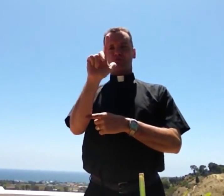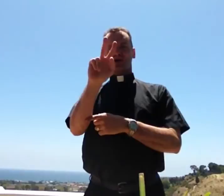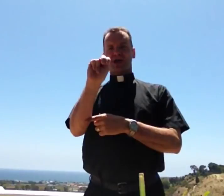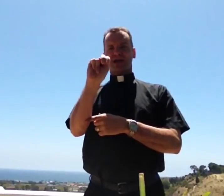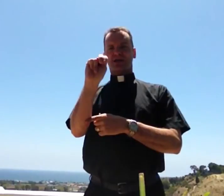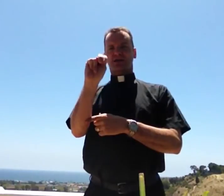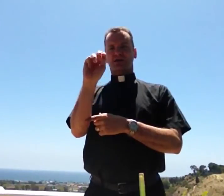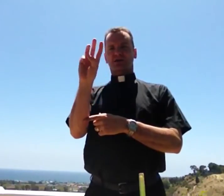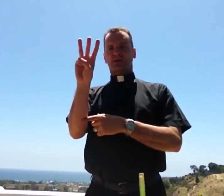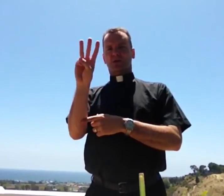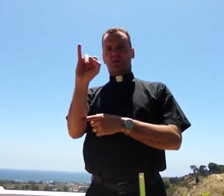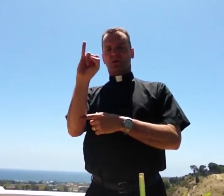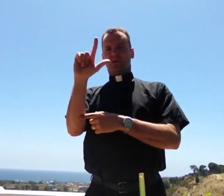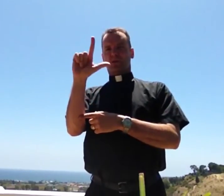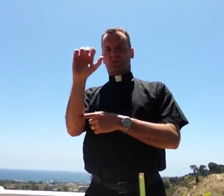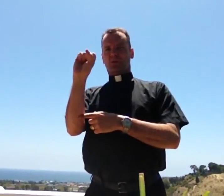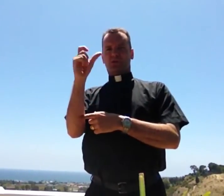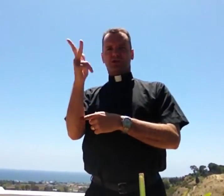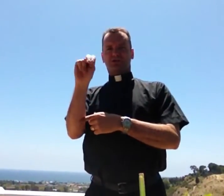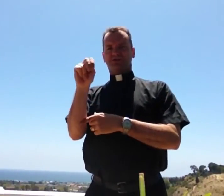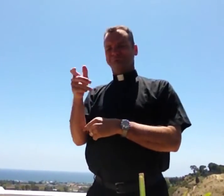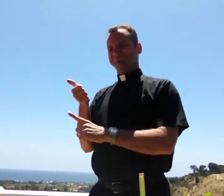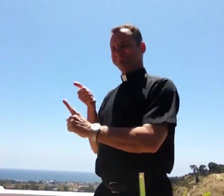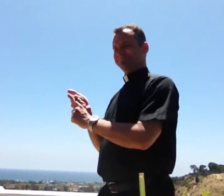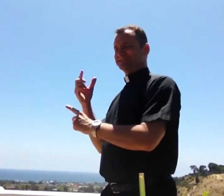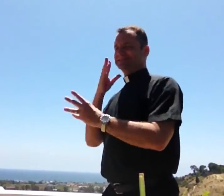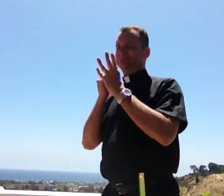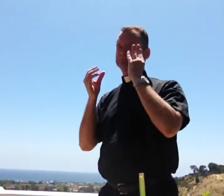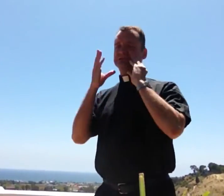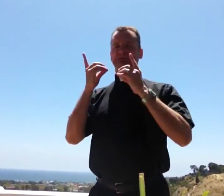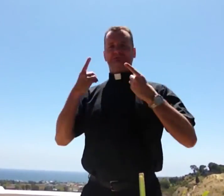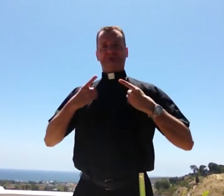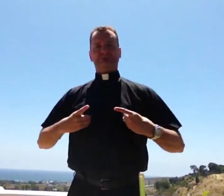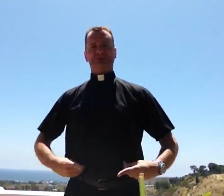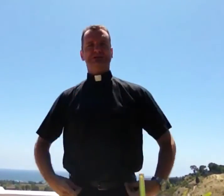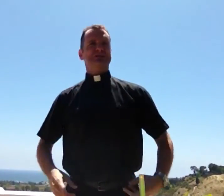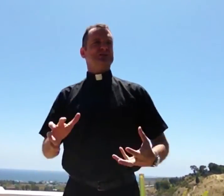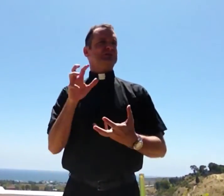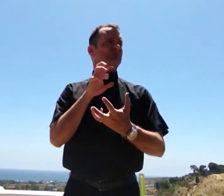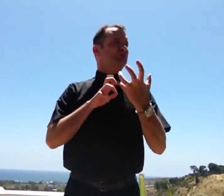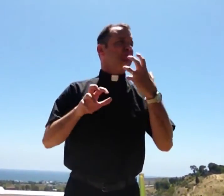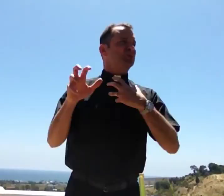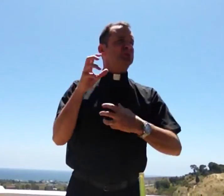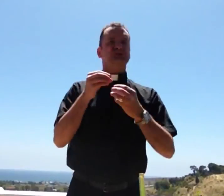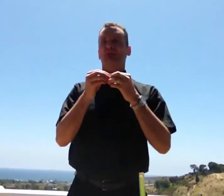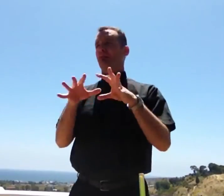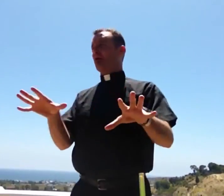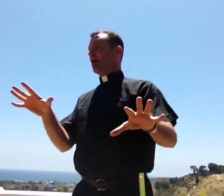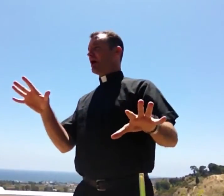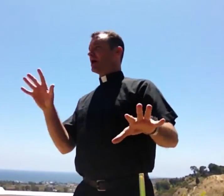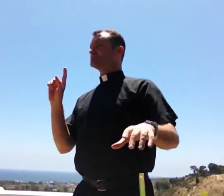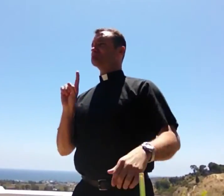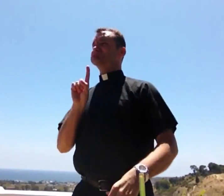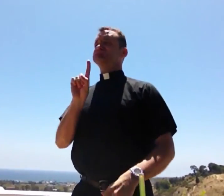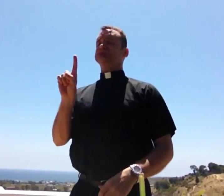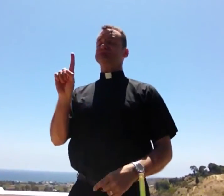It's about one of the members of The Beach Boys. Brian Wilson, who's experiencing depression,